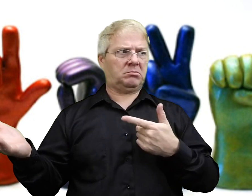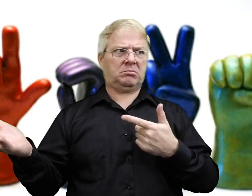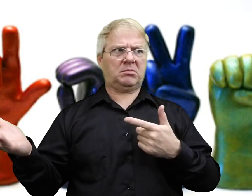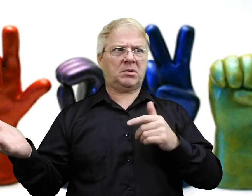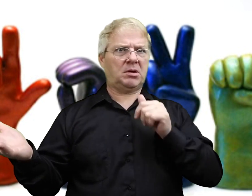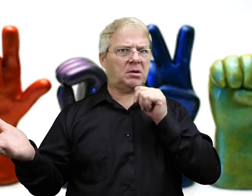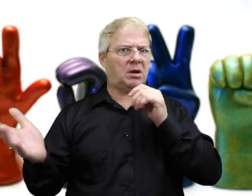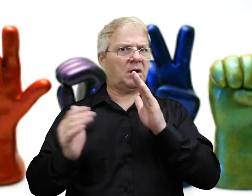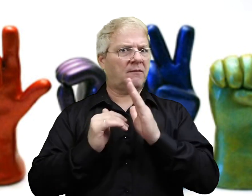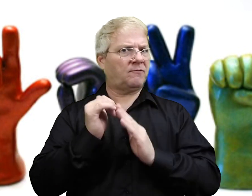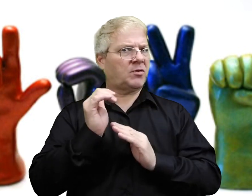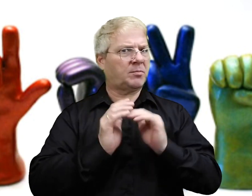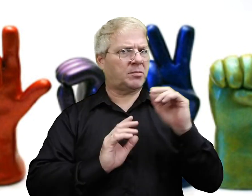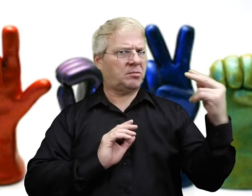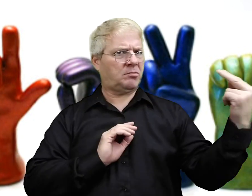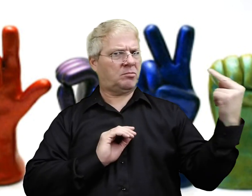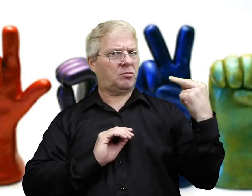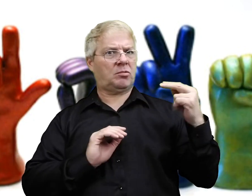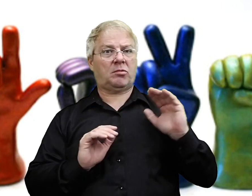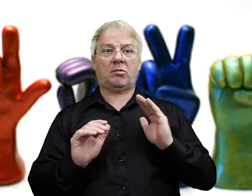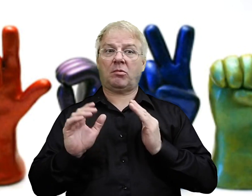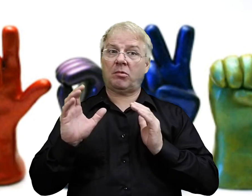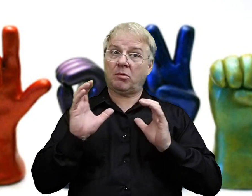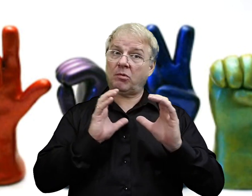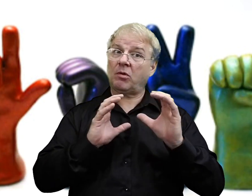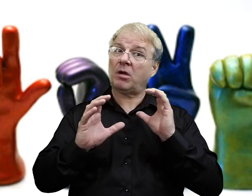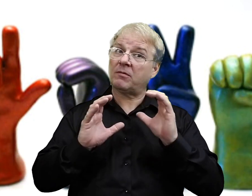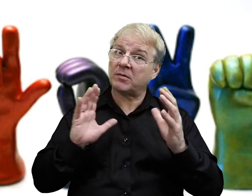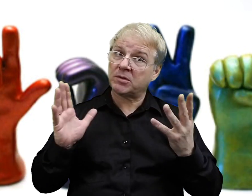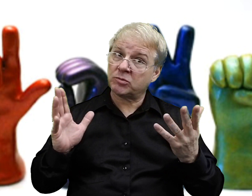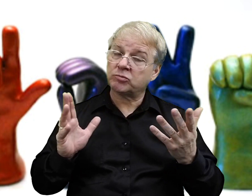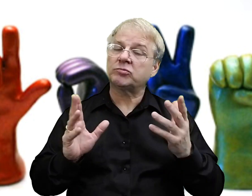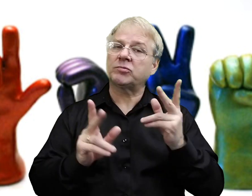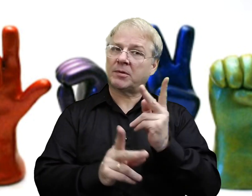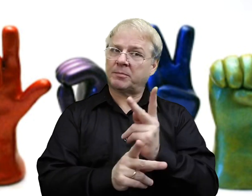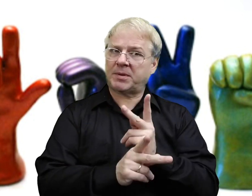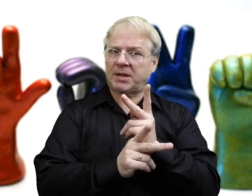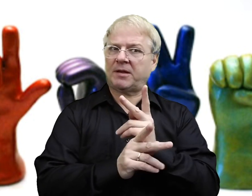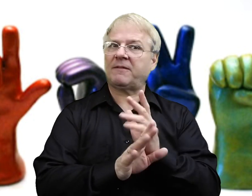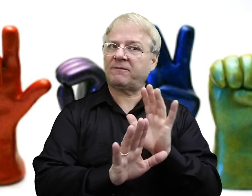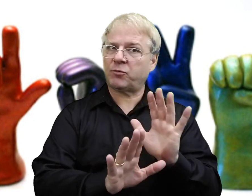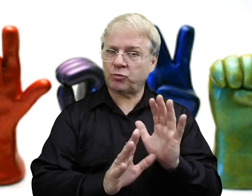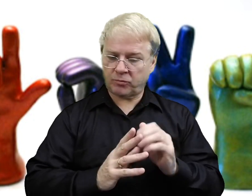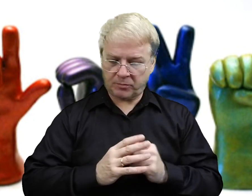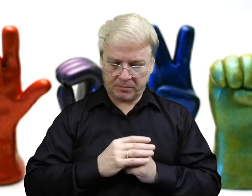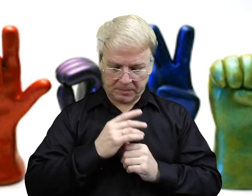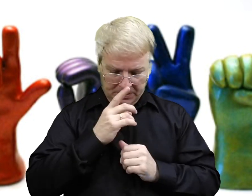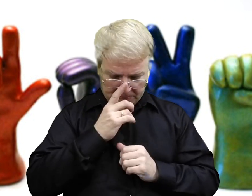And so, they might not be comfortable with someone staring at their conversation. So, be careful.